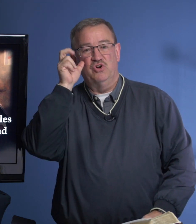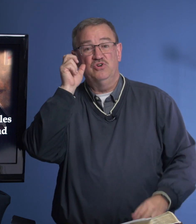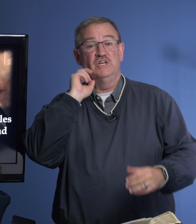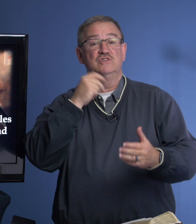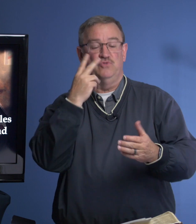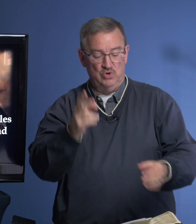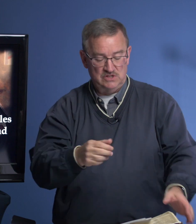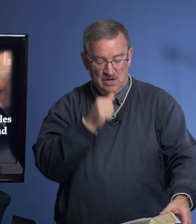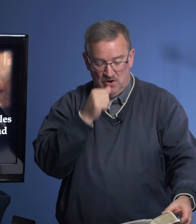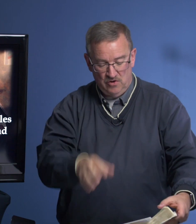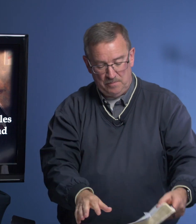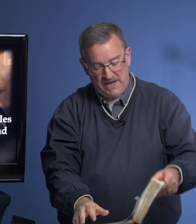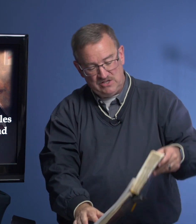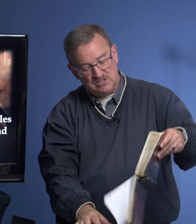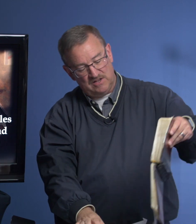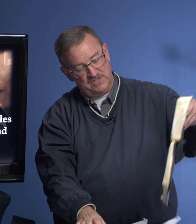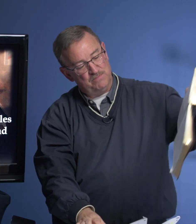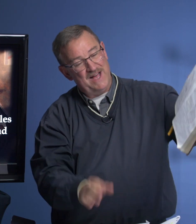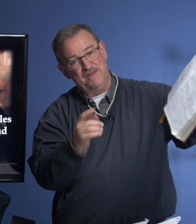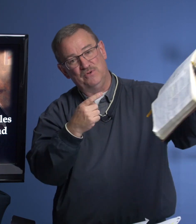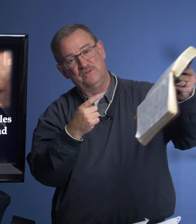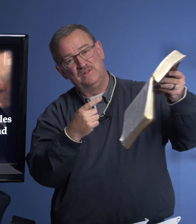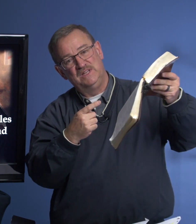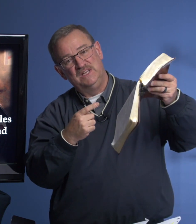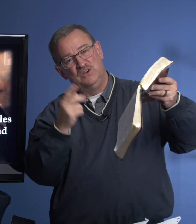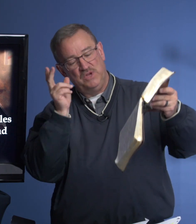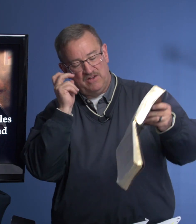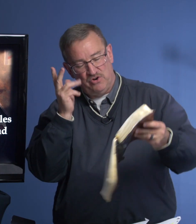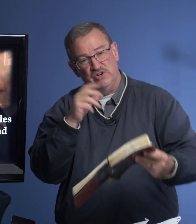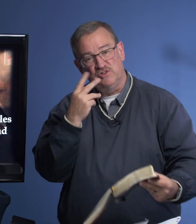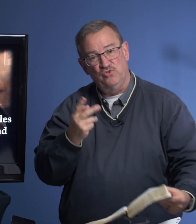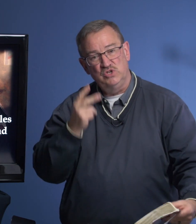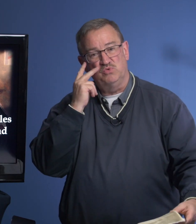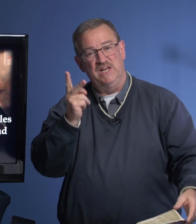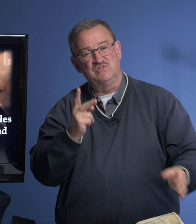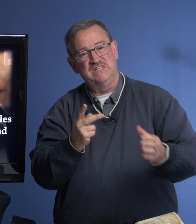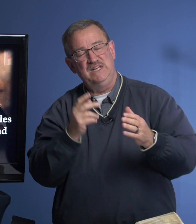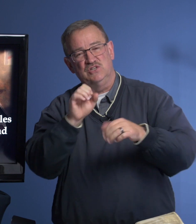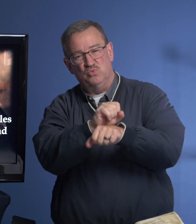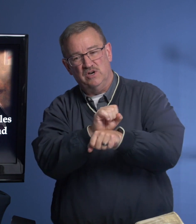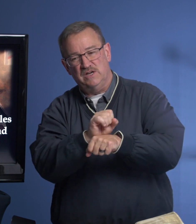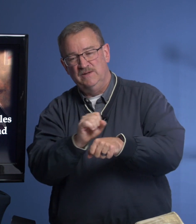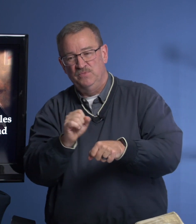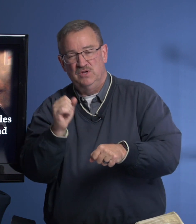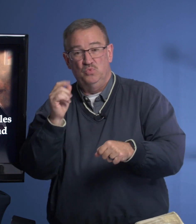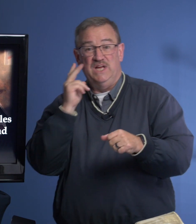heard his voice on the pages of this Bible. We have heard his voice. We have seen his work. We have